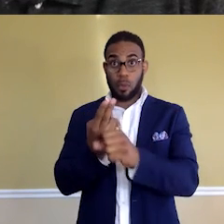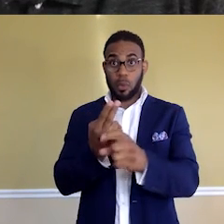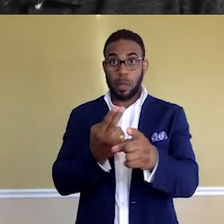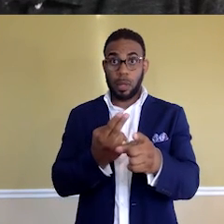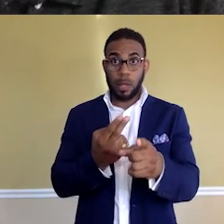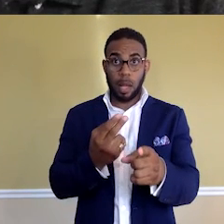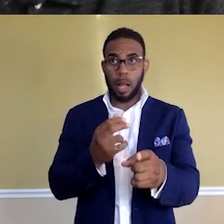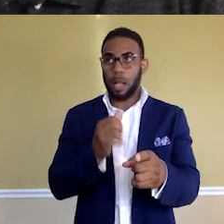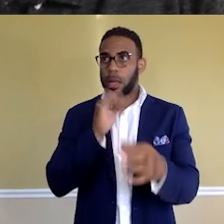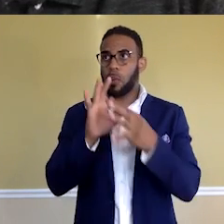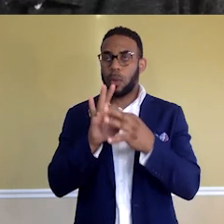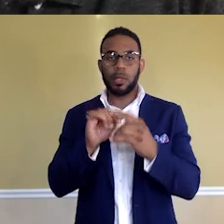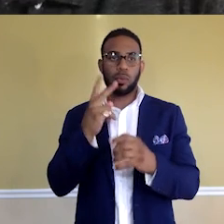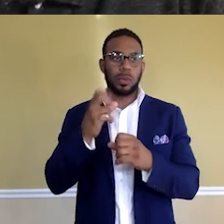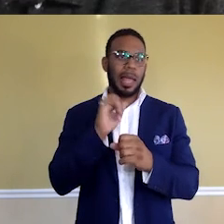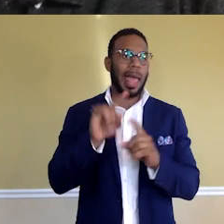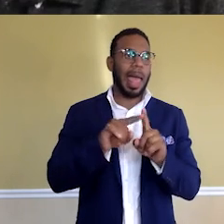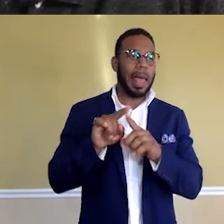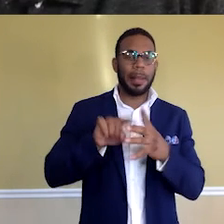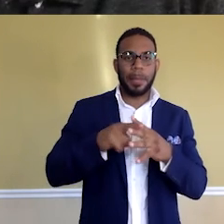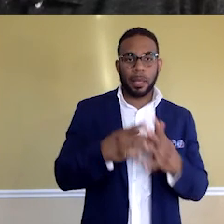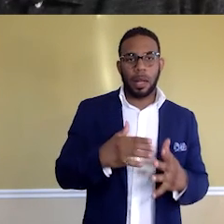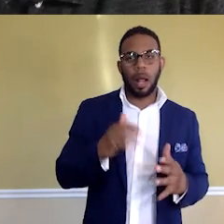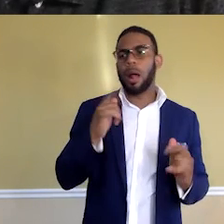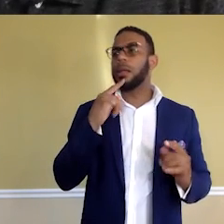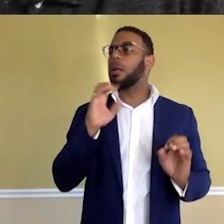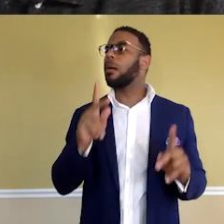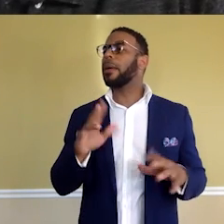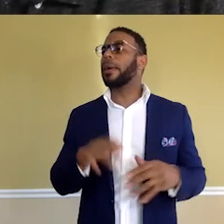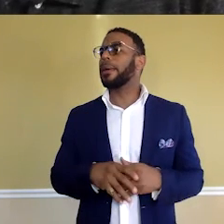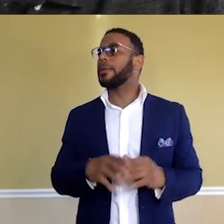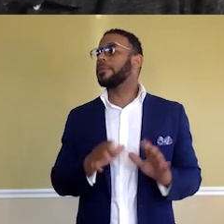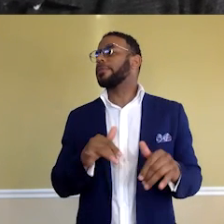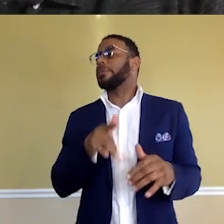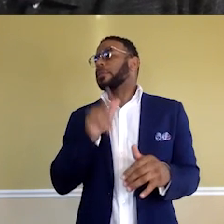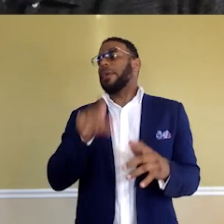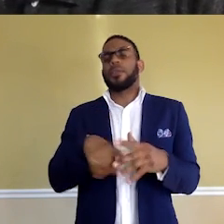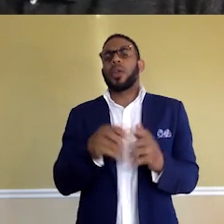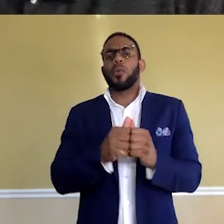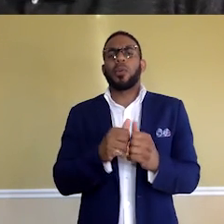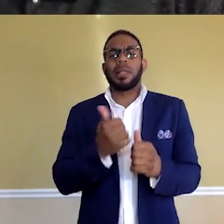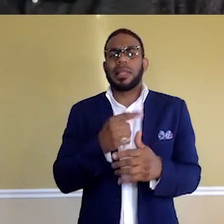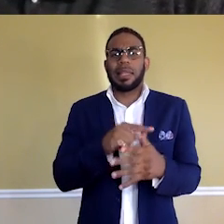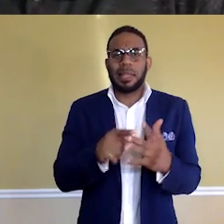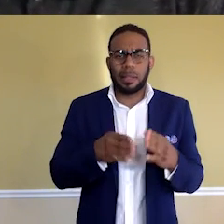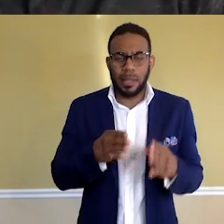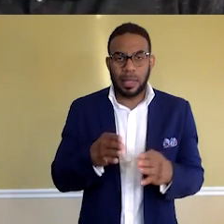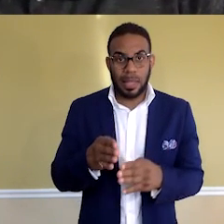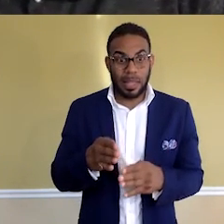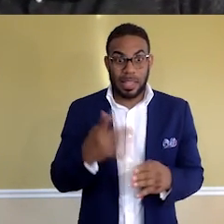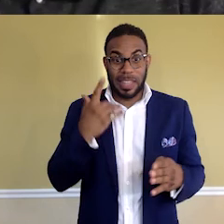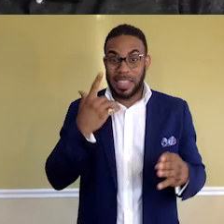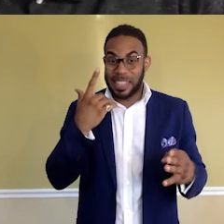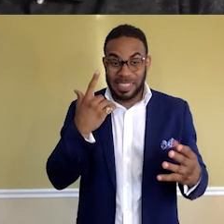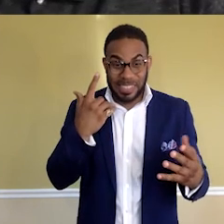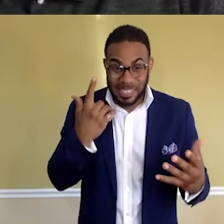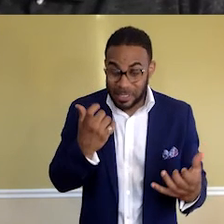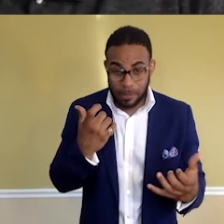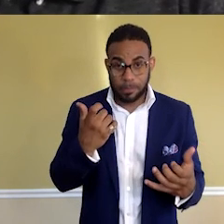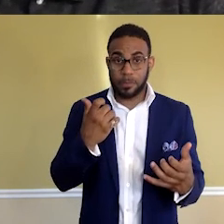tutorial now, like as a beginner and oh, you see that, okay, you have to start with ng start. I mean, those things are, those words, those keywords are so